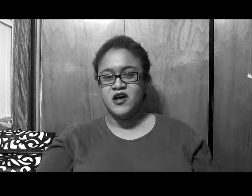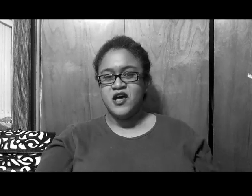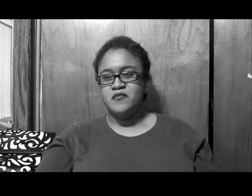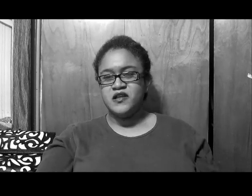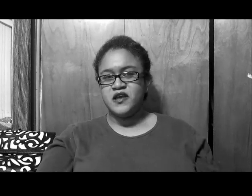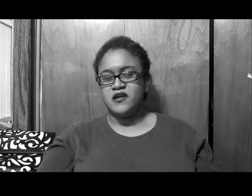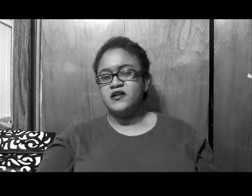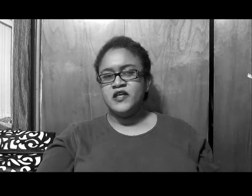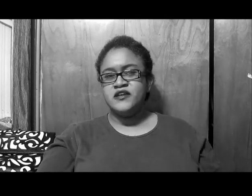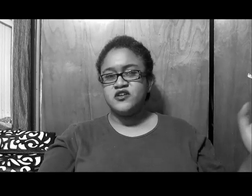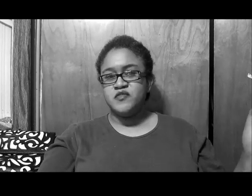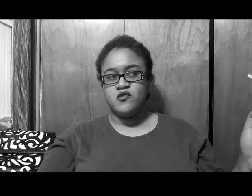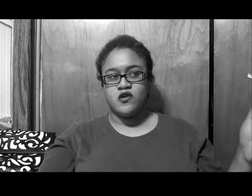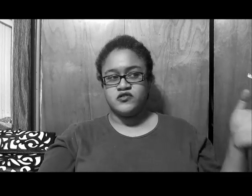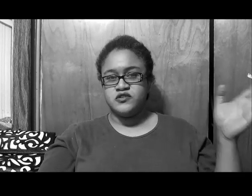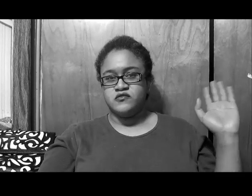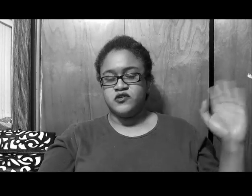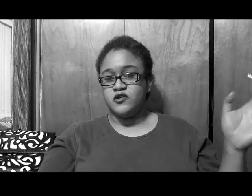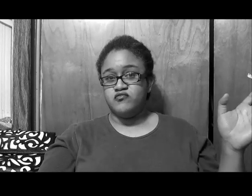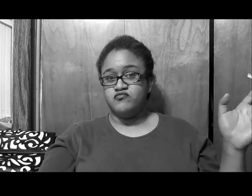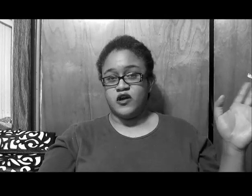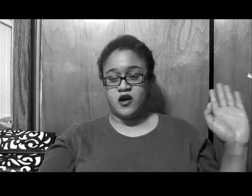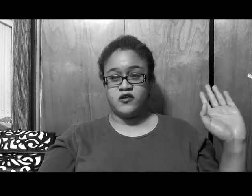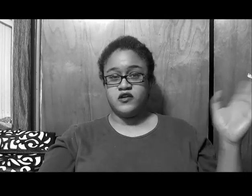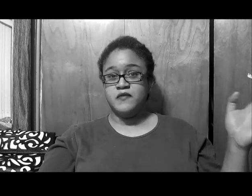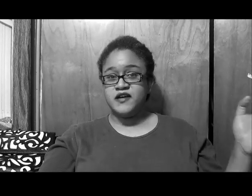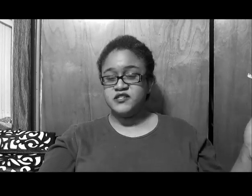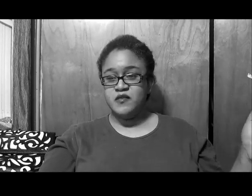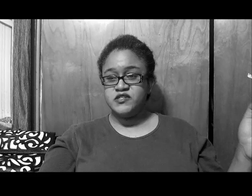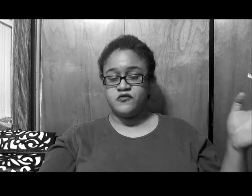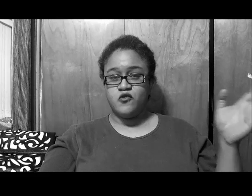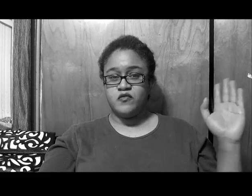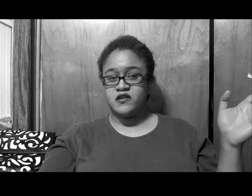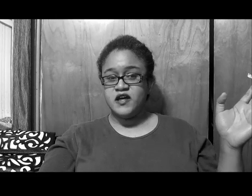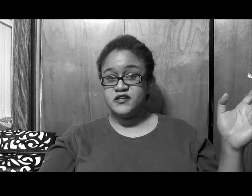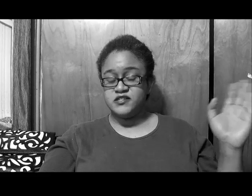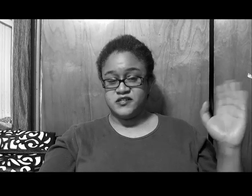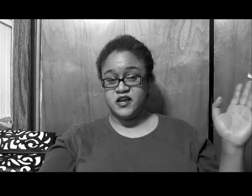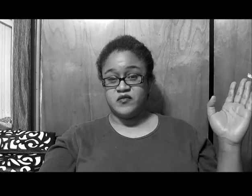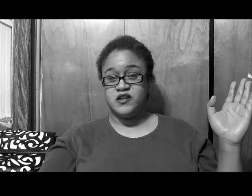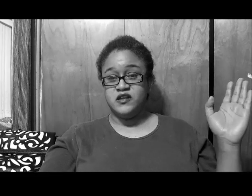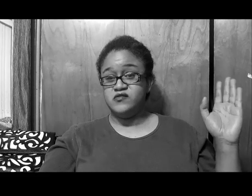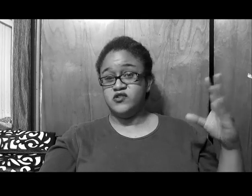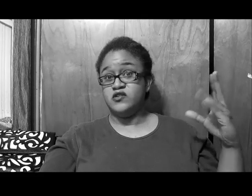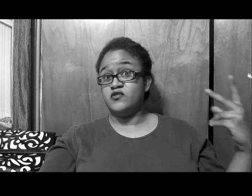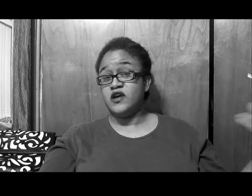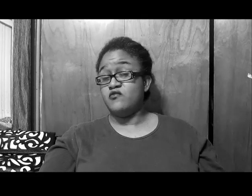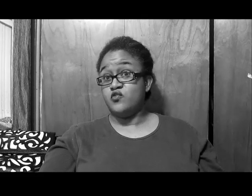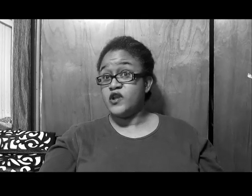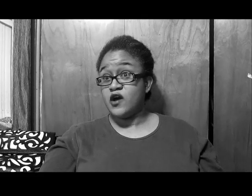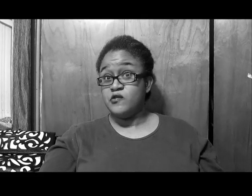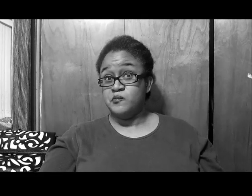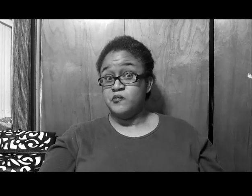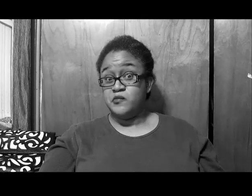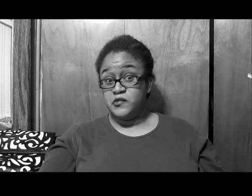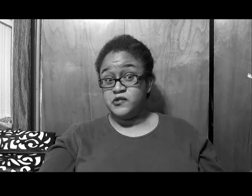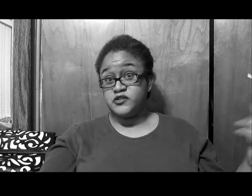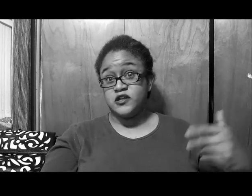'all, but yeah, things could have been worse, you know, like, I couldn't get my assignments in one of my classes in time, and then, you know, when it went out, like I said,